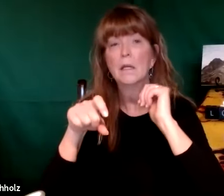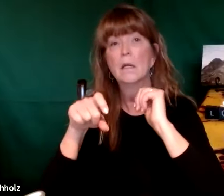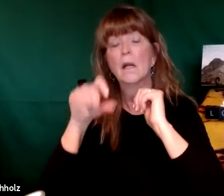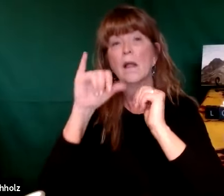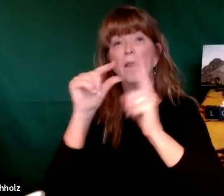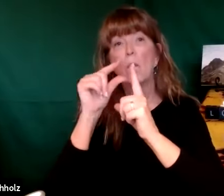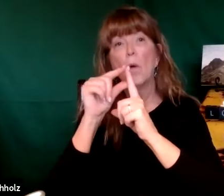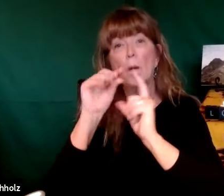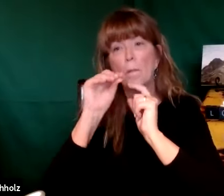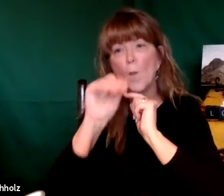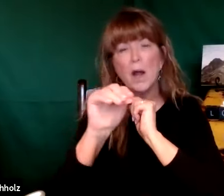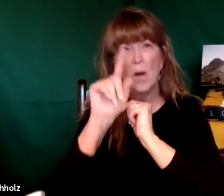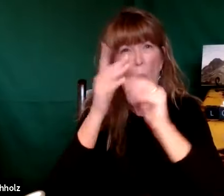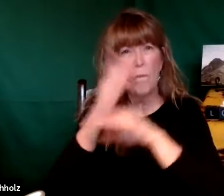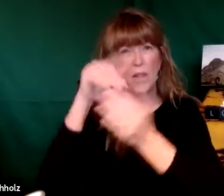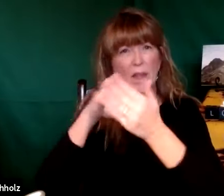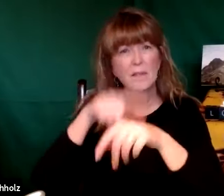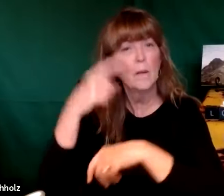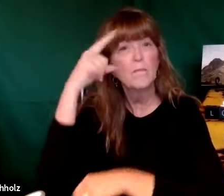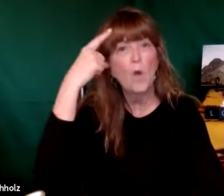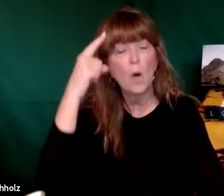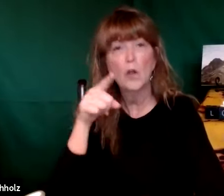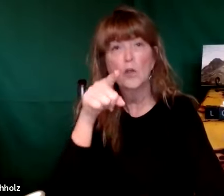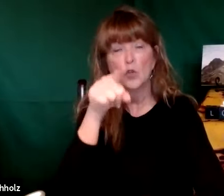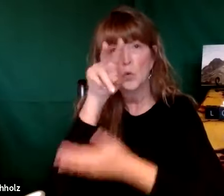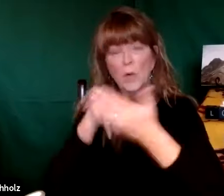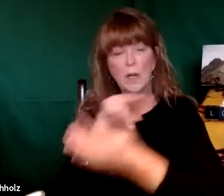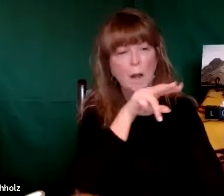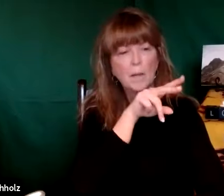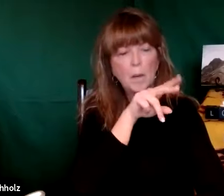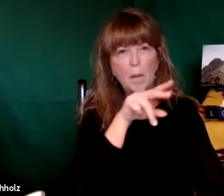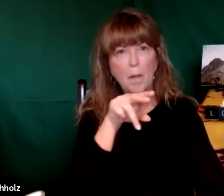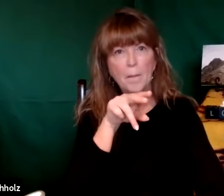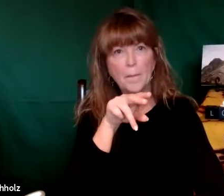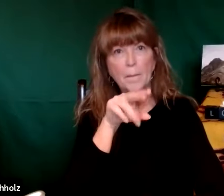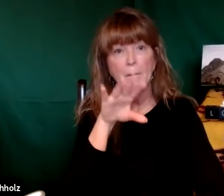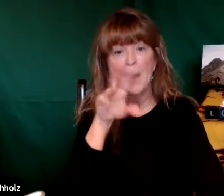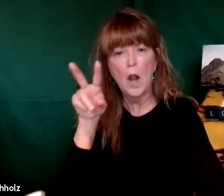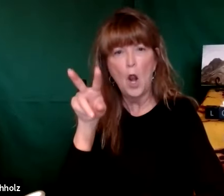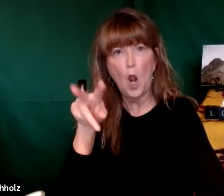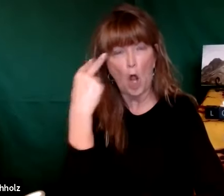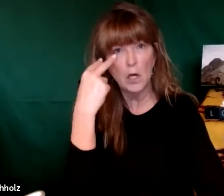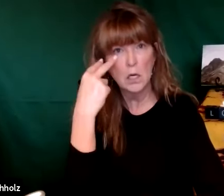going on so we need this word HINE which has been put in over a thousand times so that when we're reading